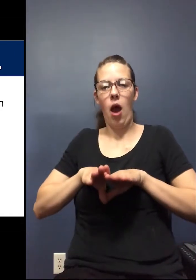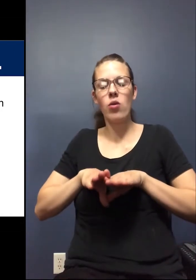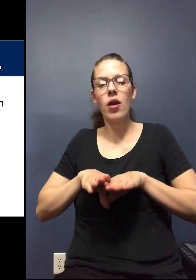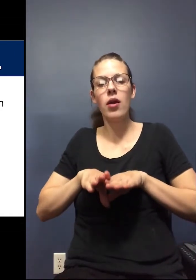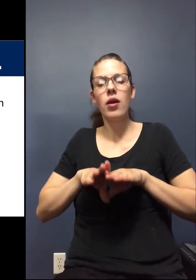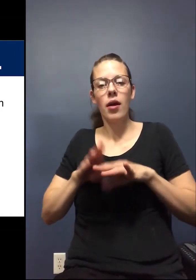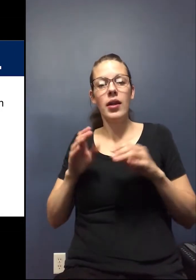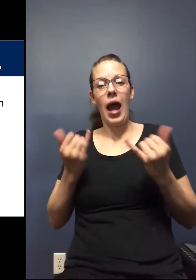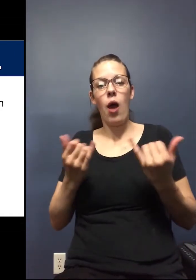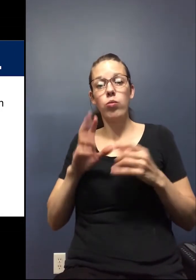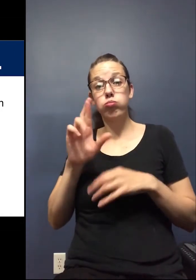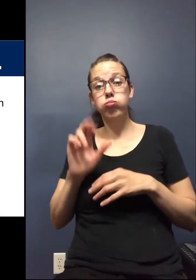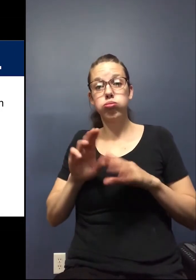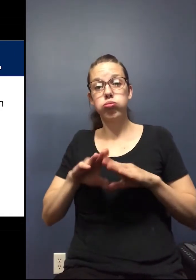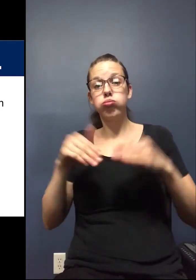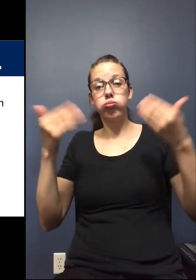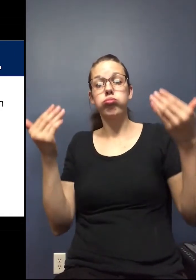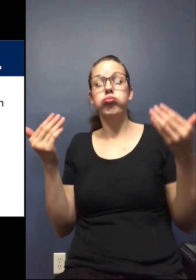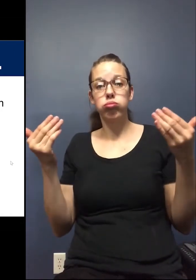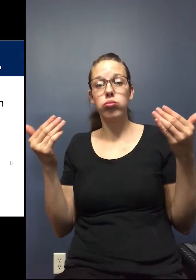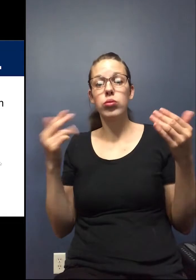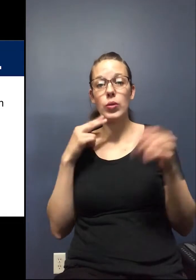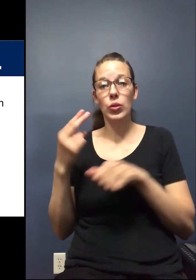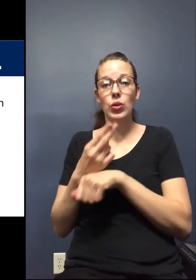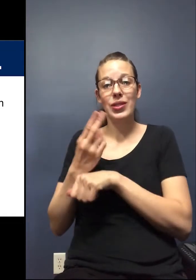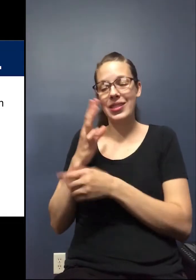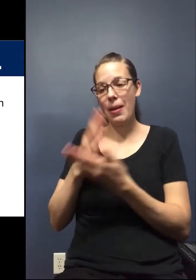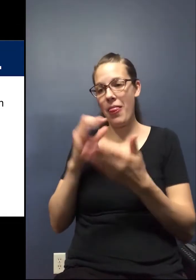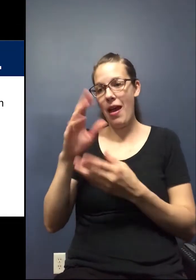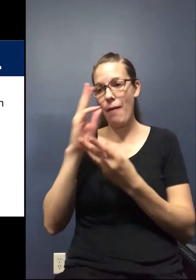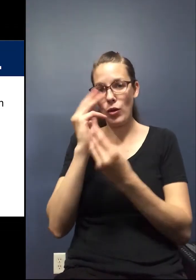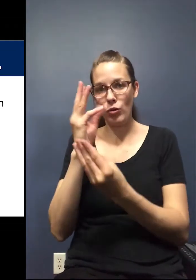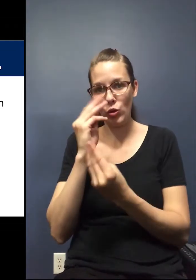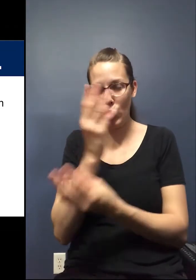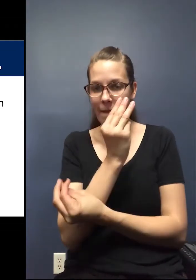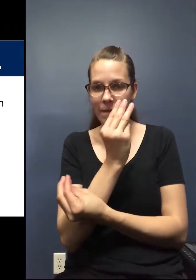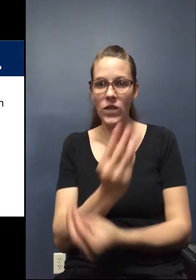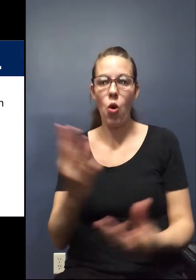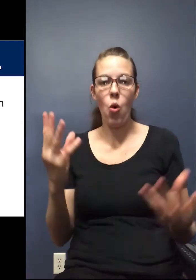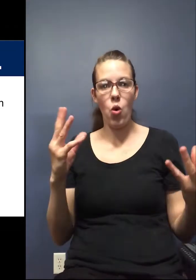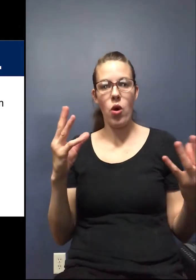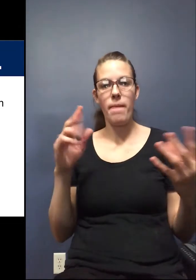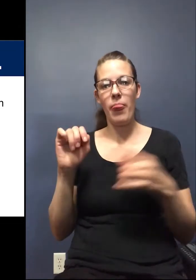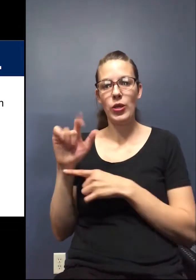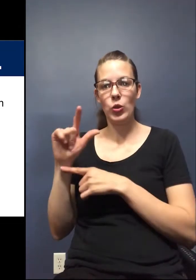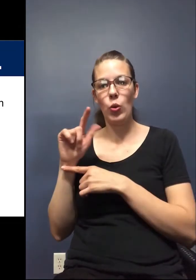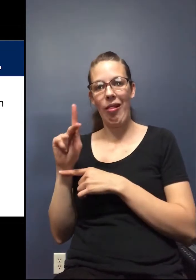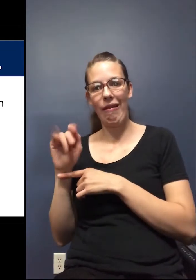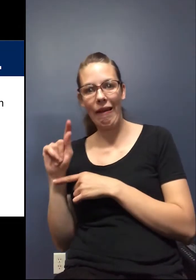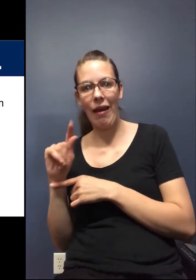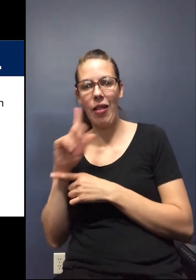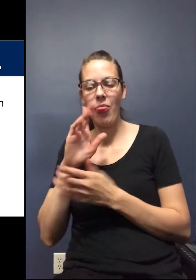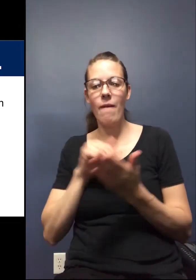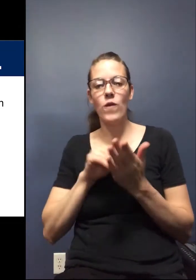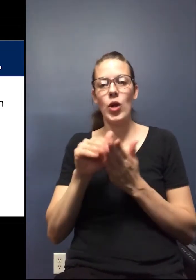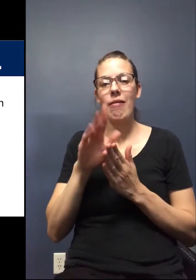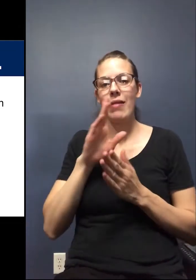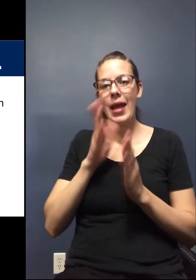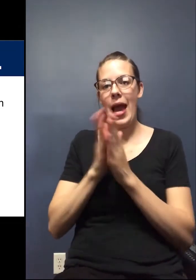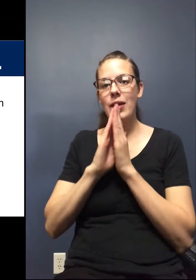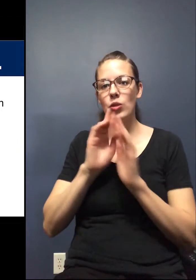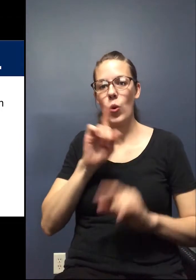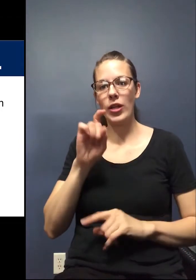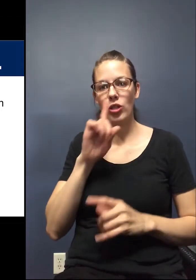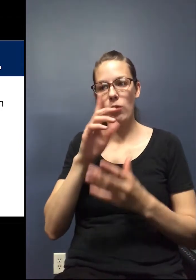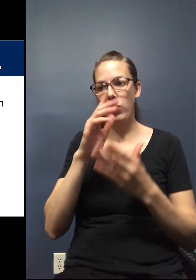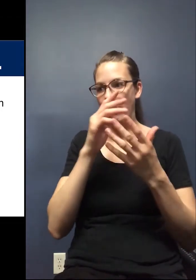And now as they're reopening, we've been able to utilize some of that information to inform the toolkit and the frequently asked questions that